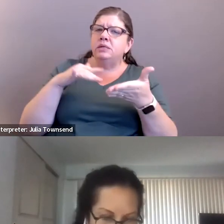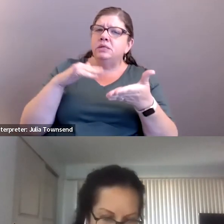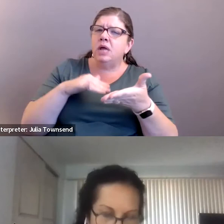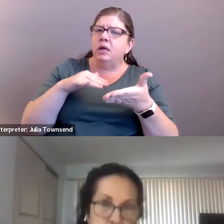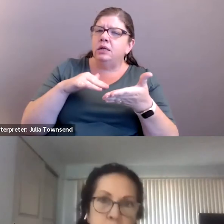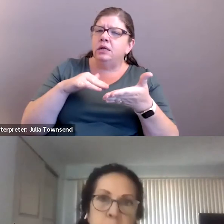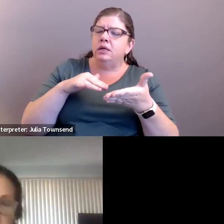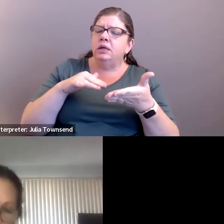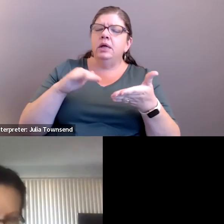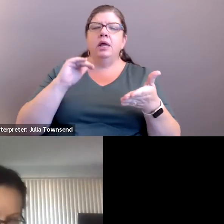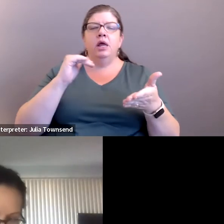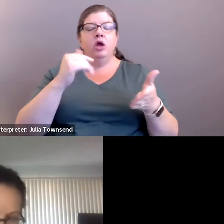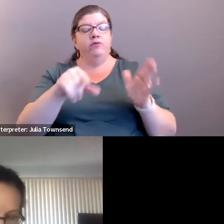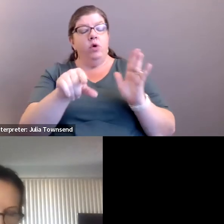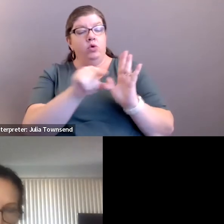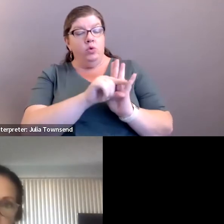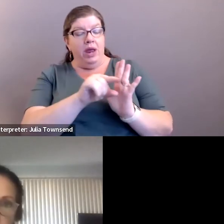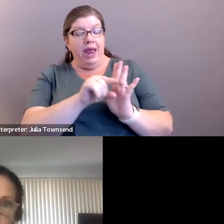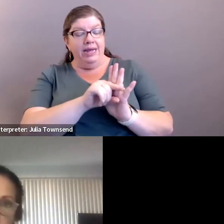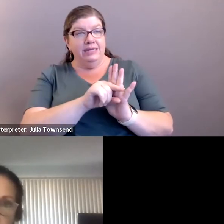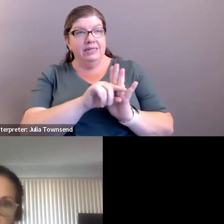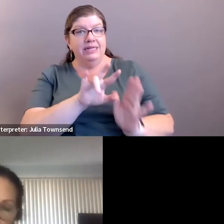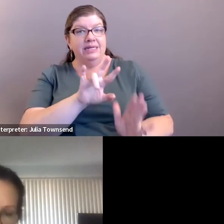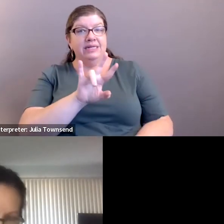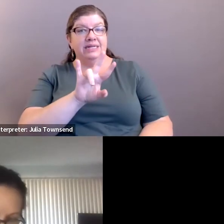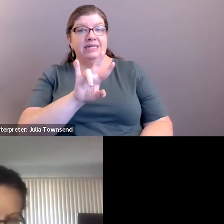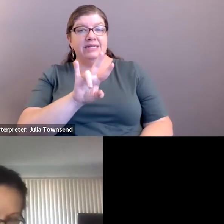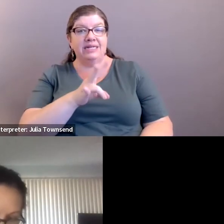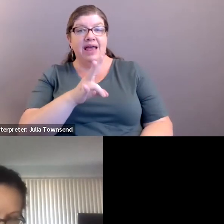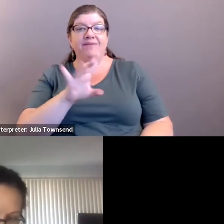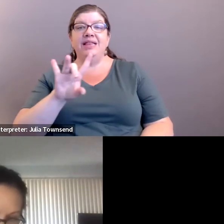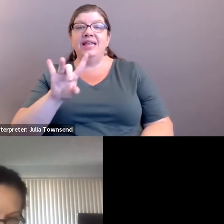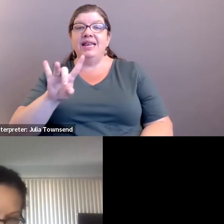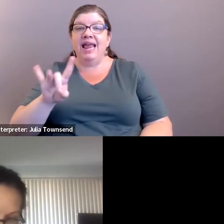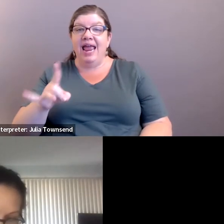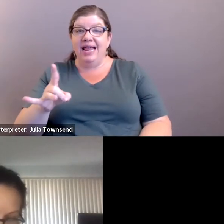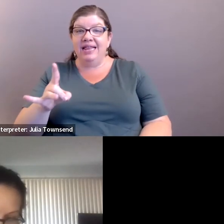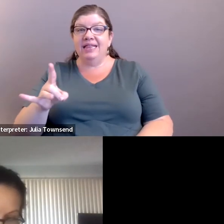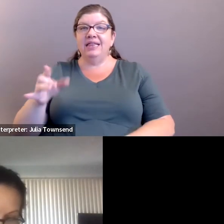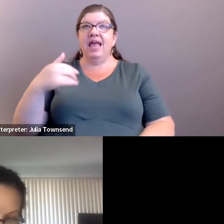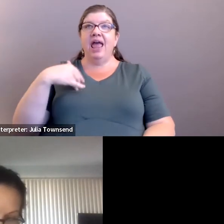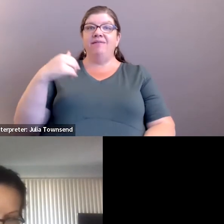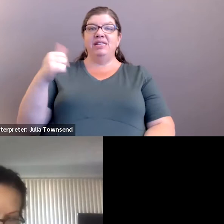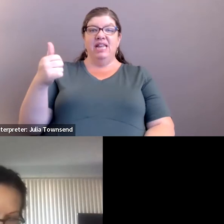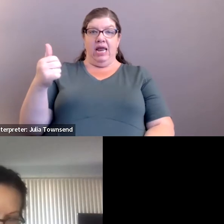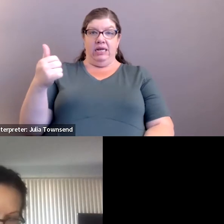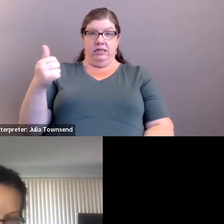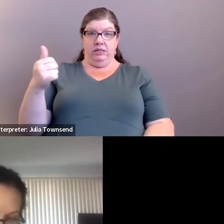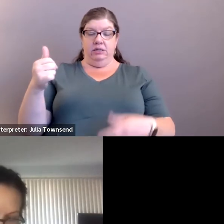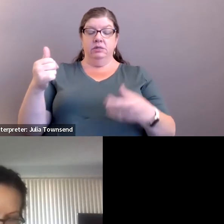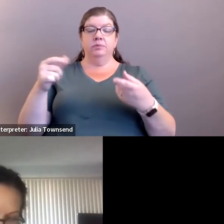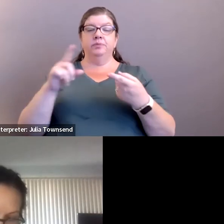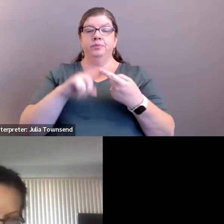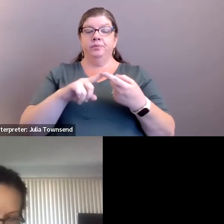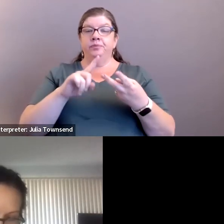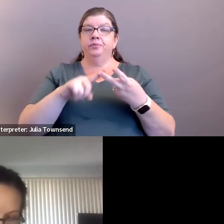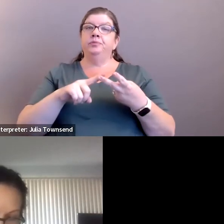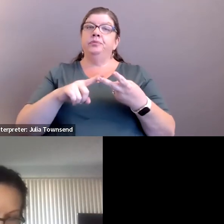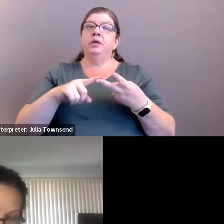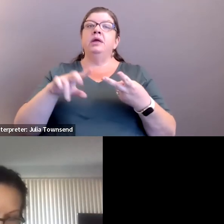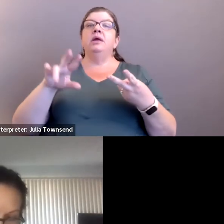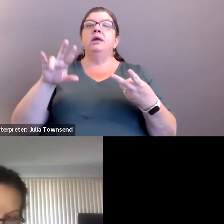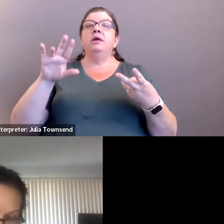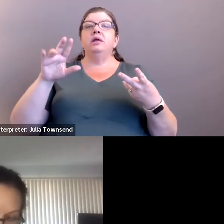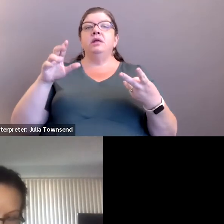In our grades 7th and 8th, there are about 10, uh, in the upper